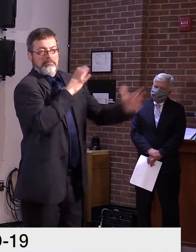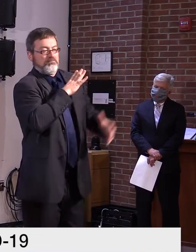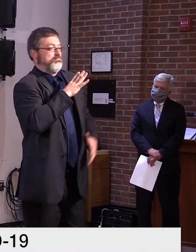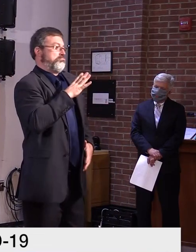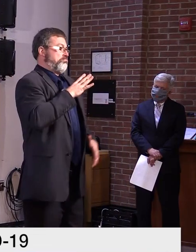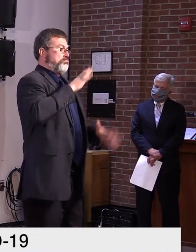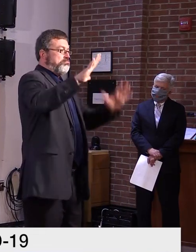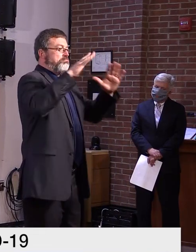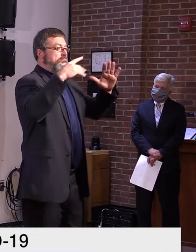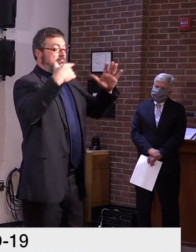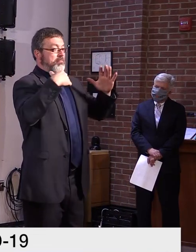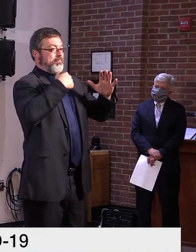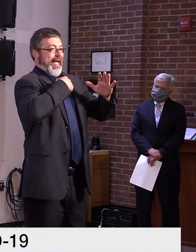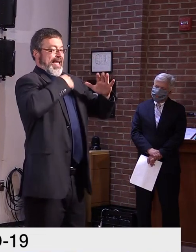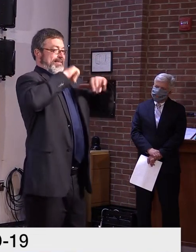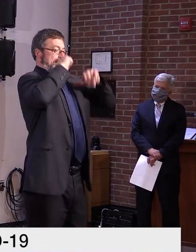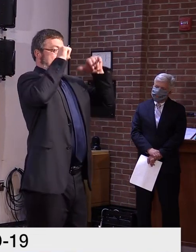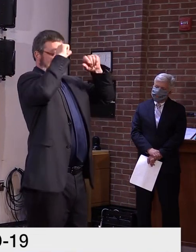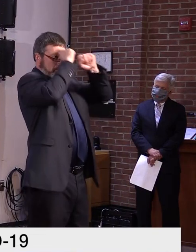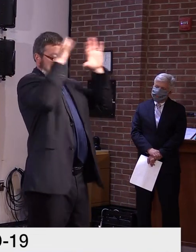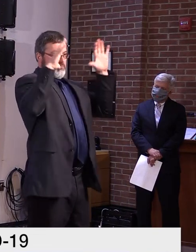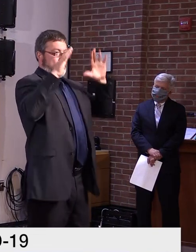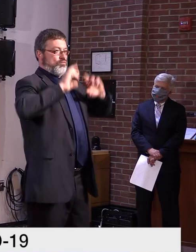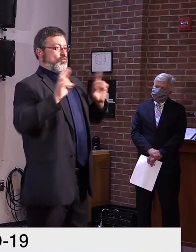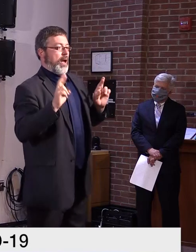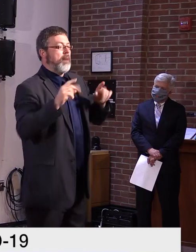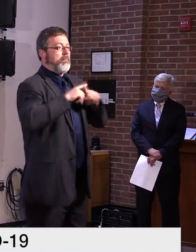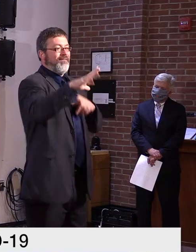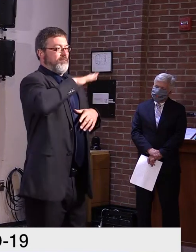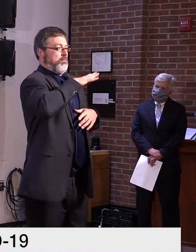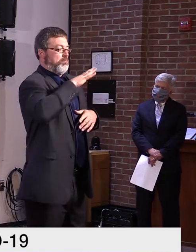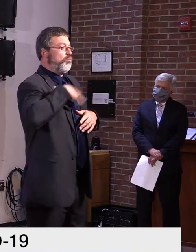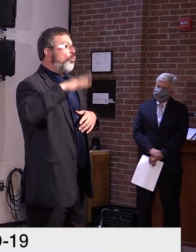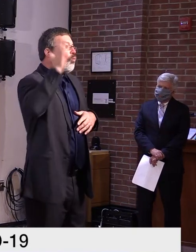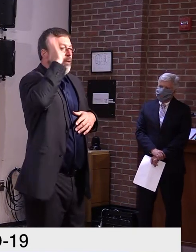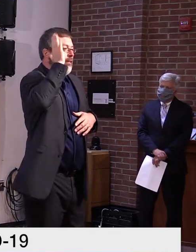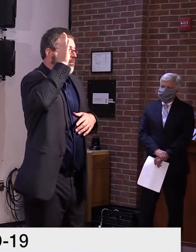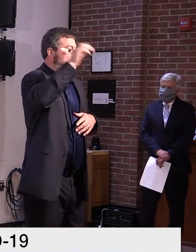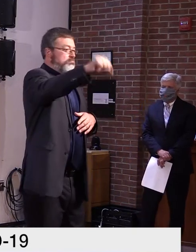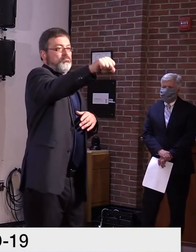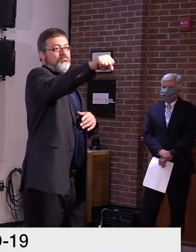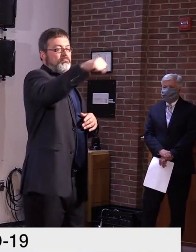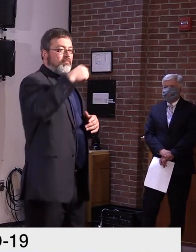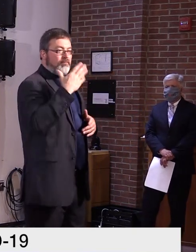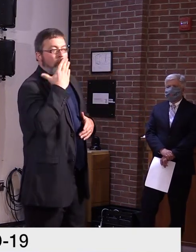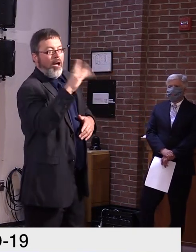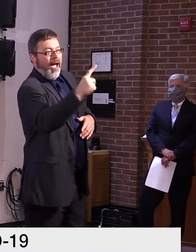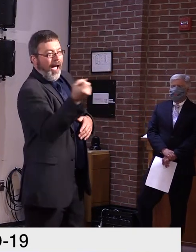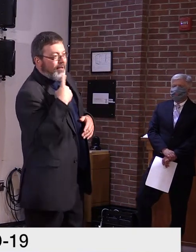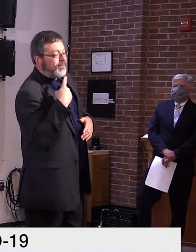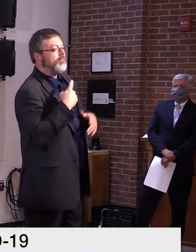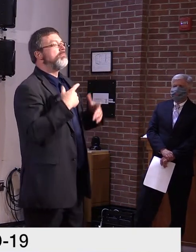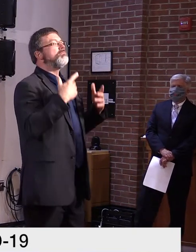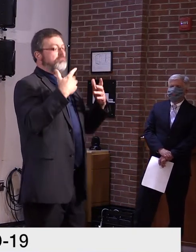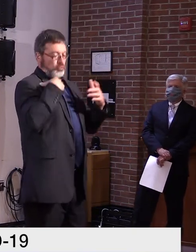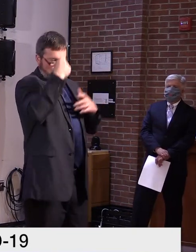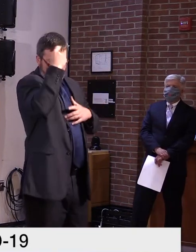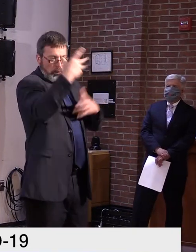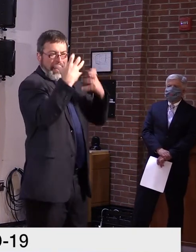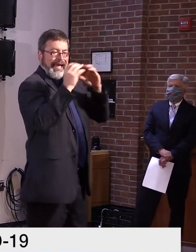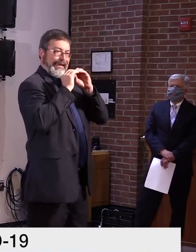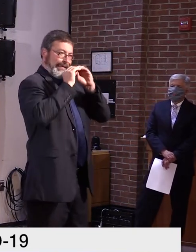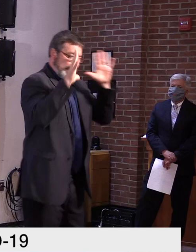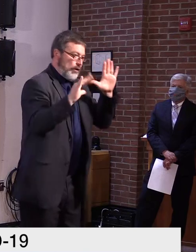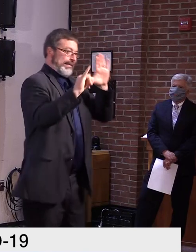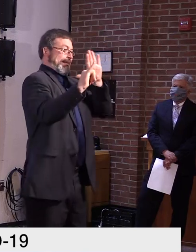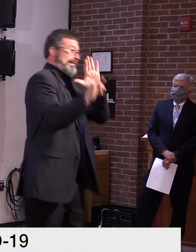every college, um, you know, to date, but, uh, certainly we want to be transparent. That's why we're, we're trying to make sure we provide those, those numbers throughout